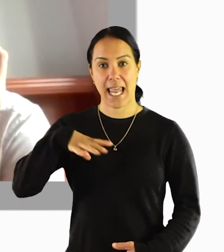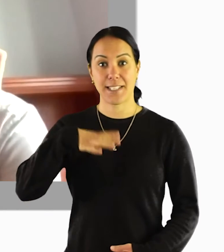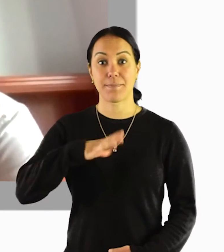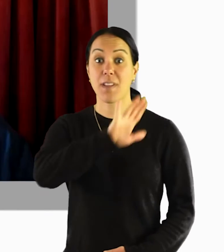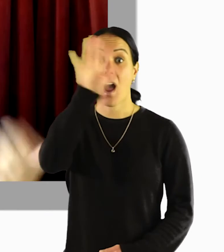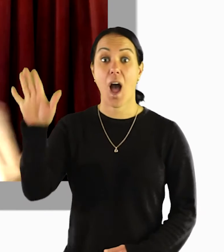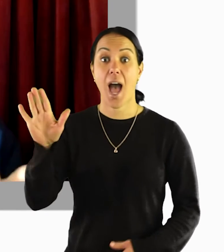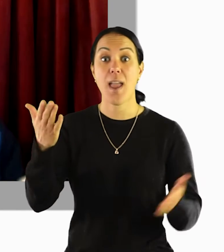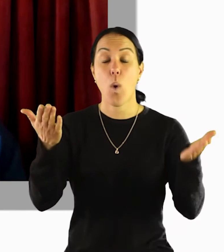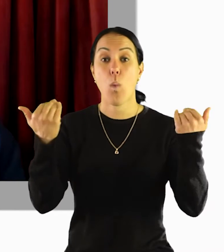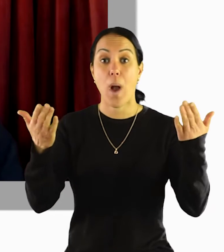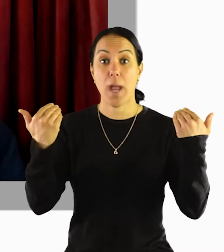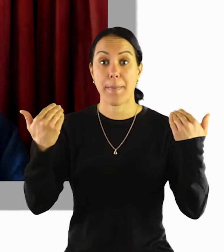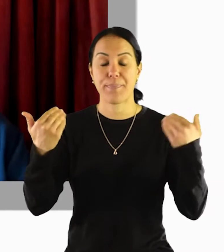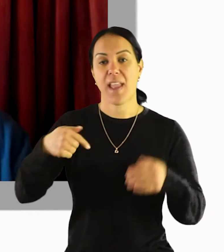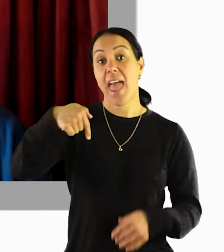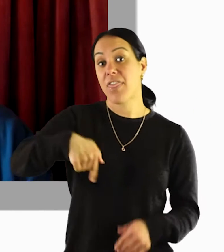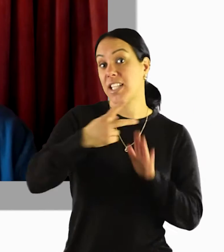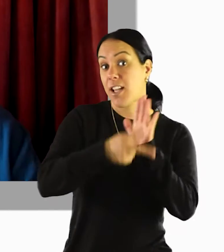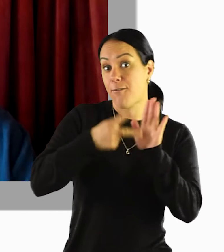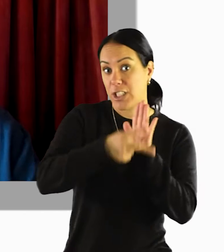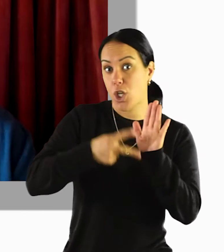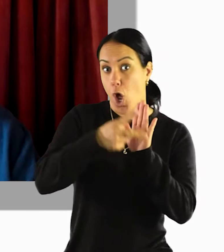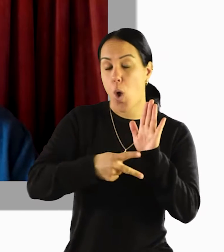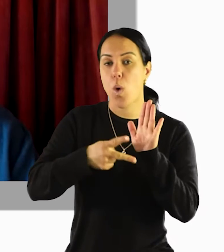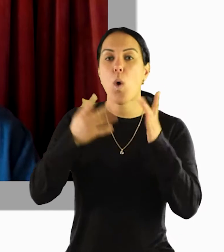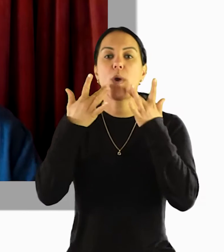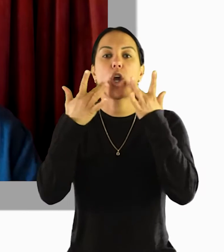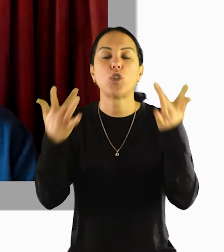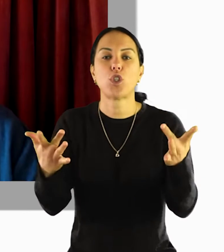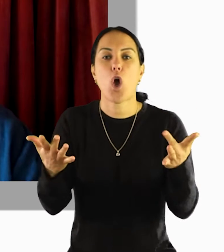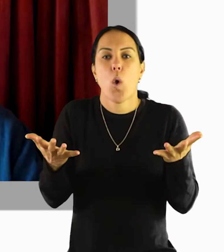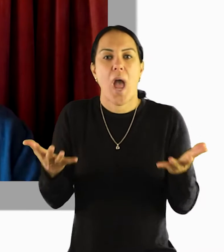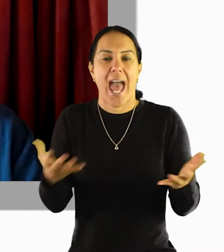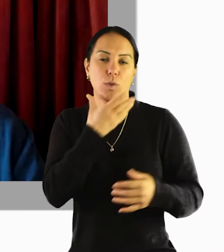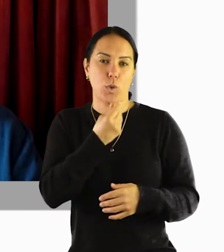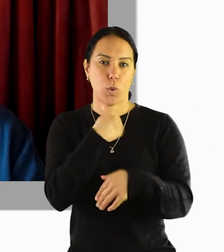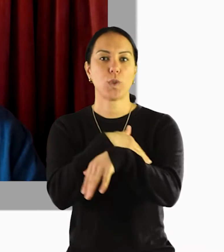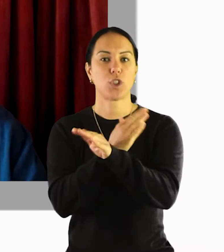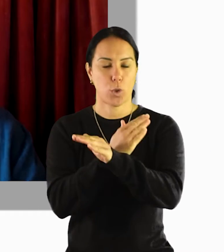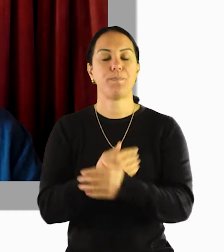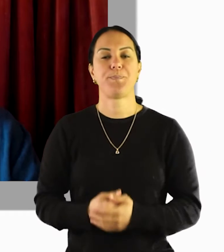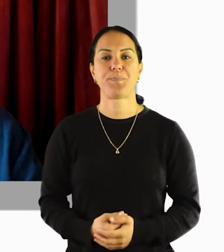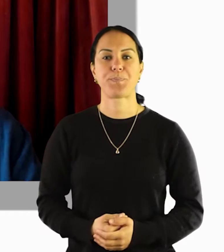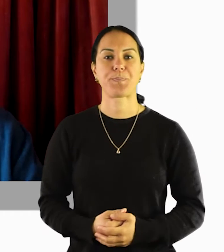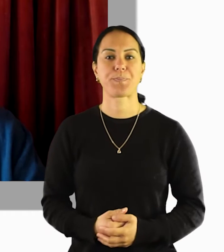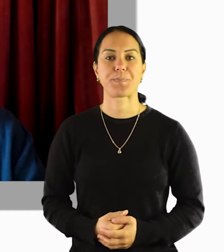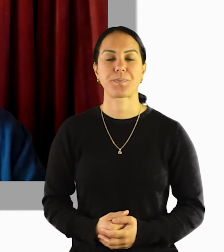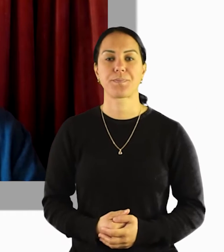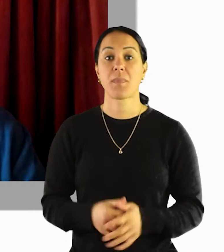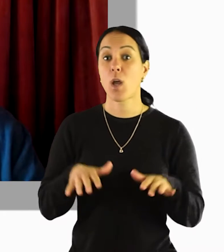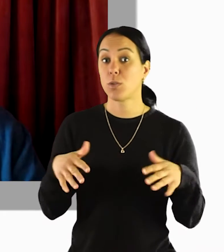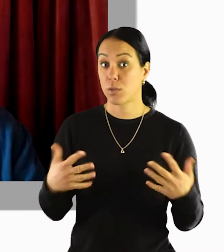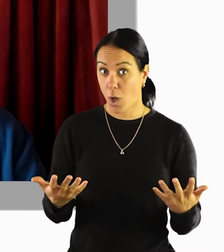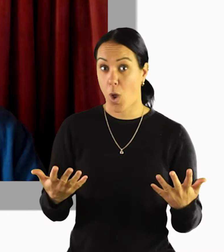Hi, welcome. We are going to, in this video, show you how to use Zoom.